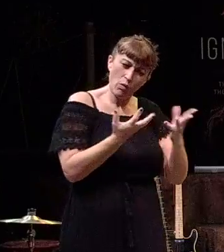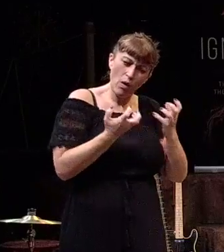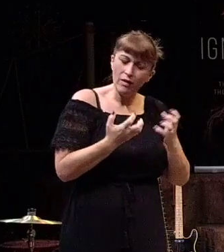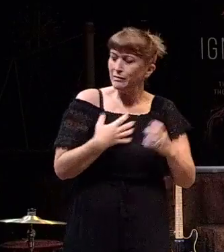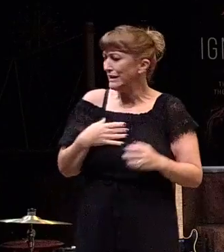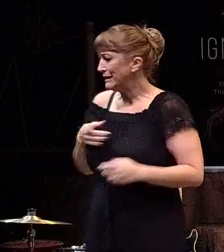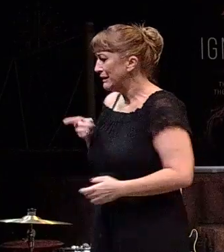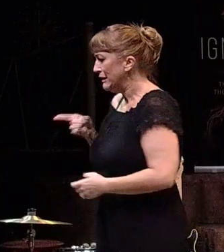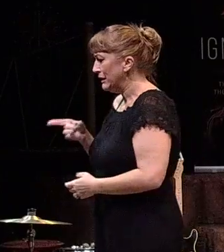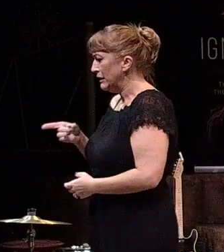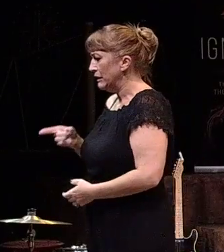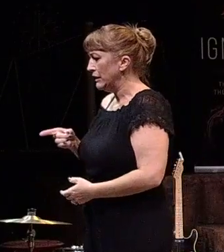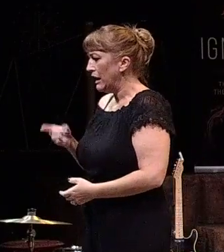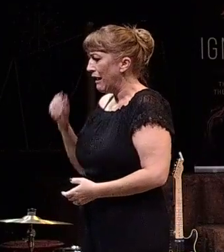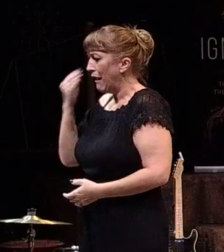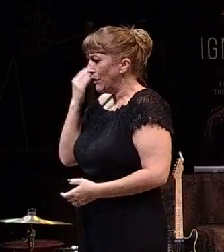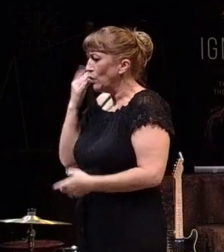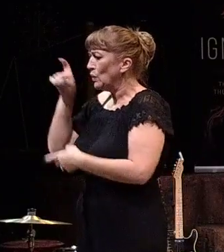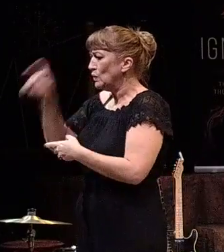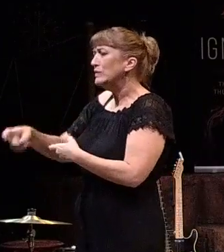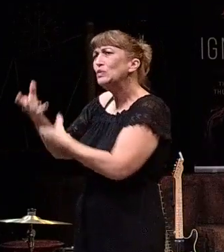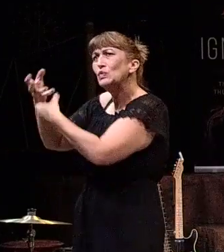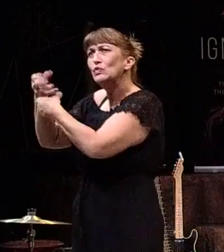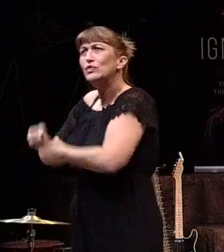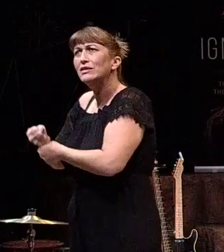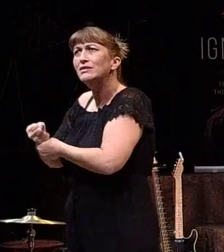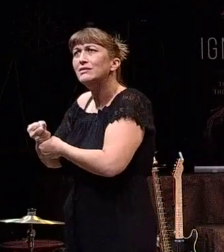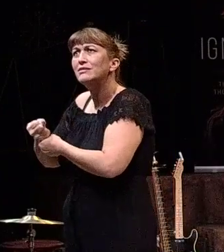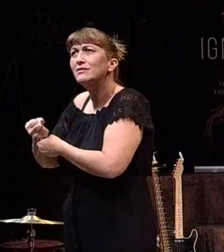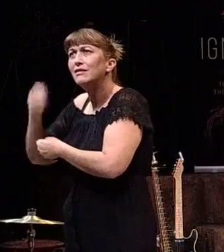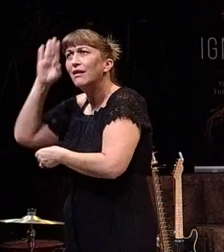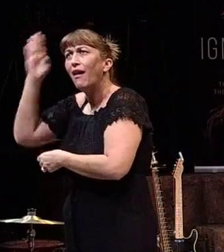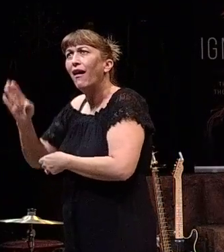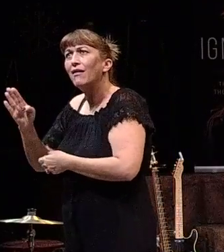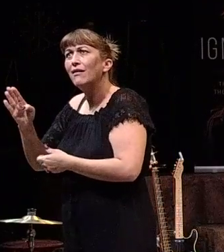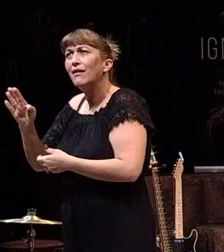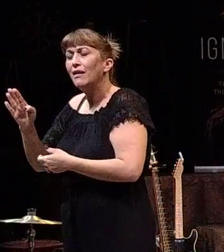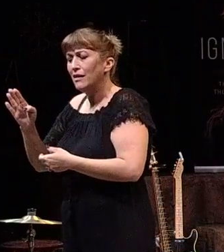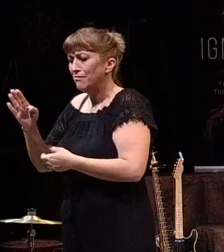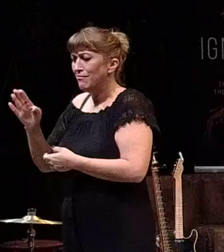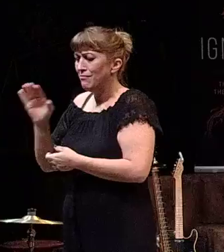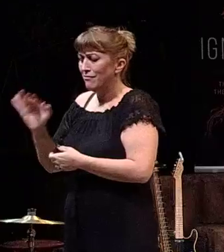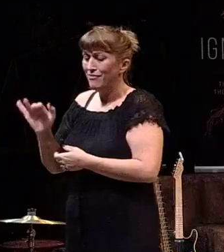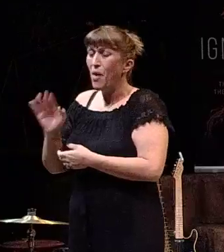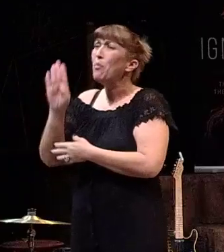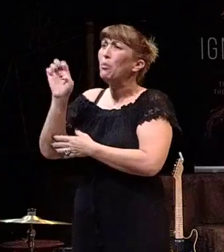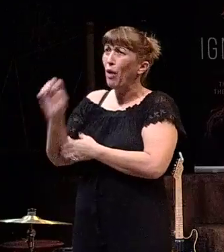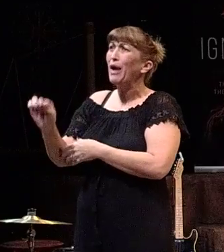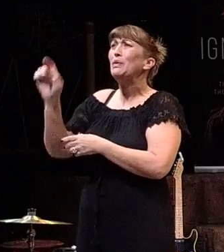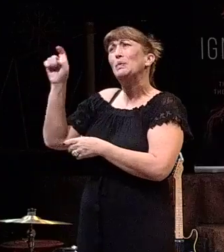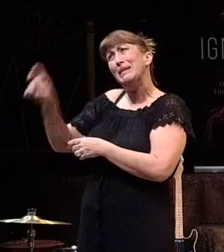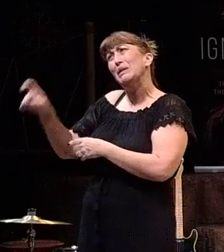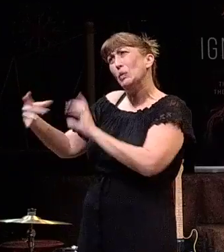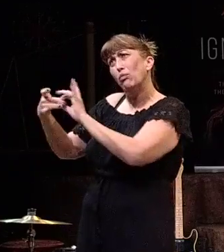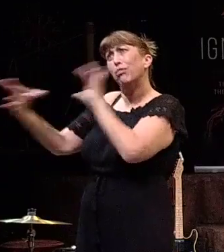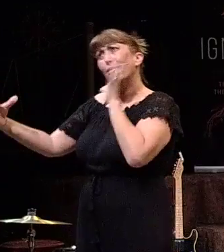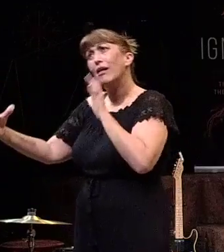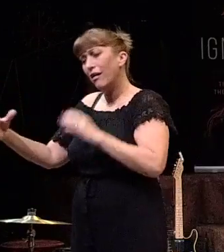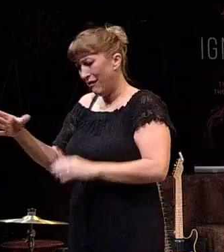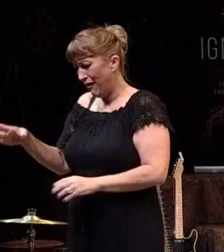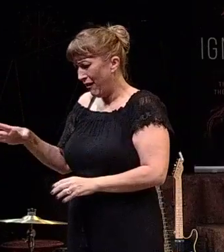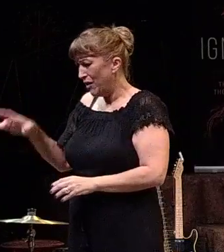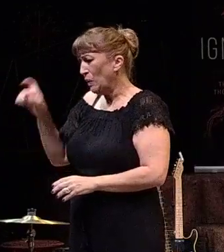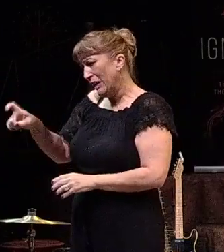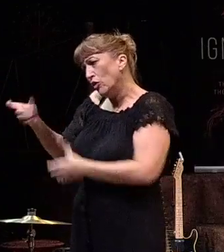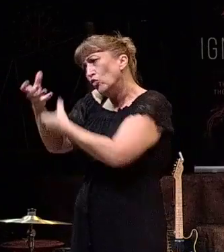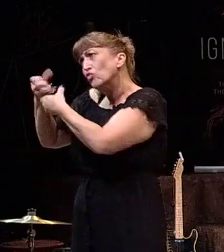But over here, I know that I need to trust God. There's a side that's telling me, like, Brian, you need to let go. Brian,